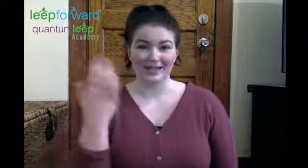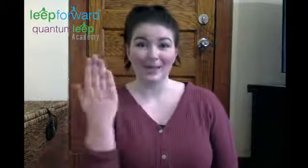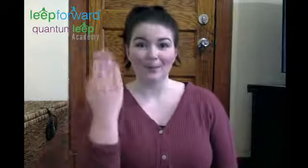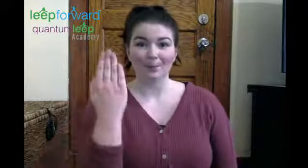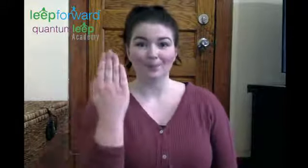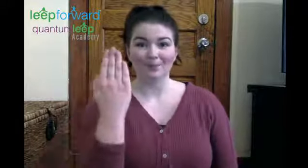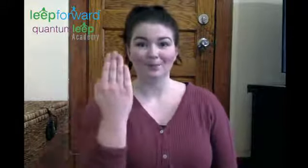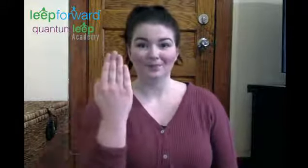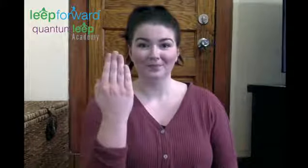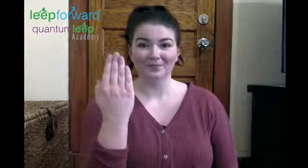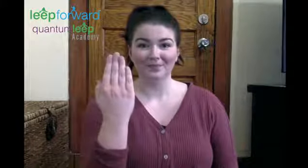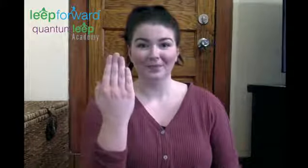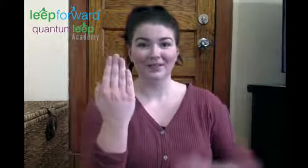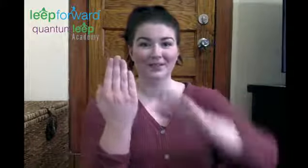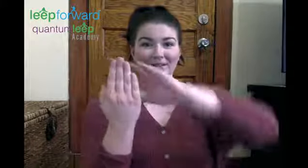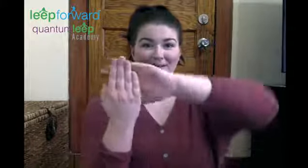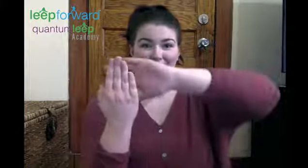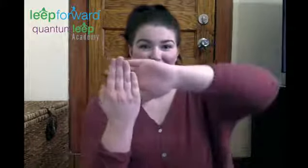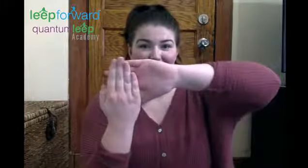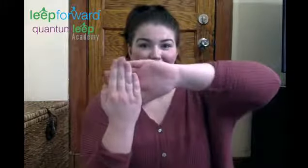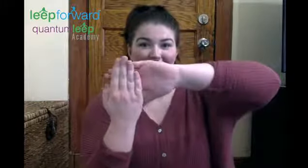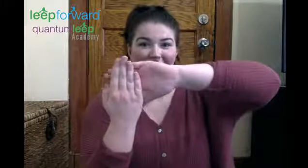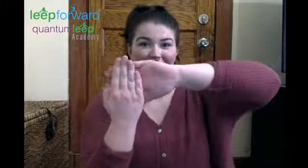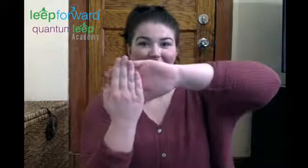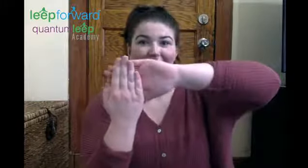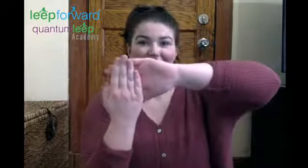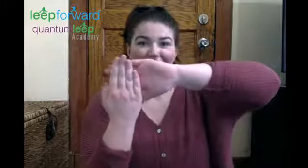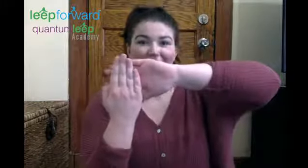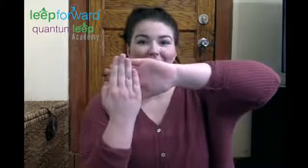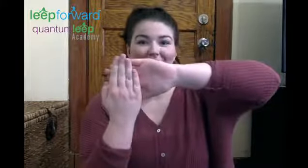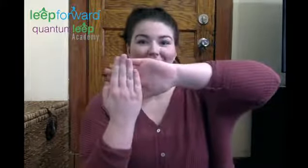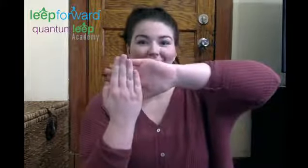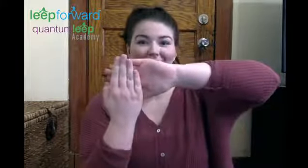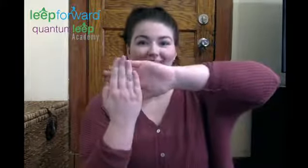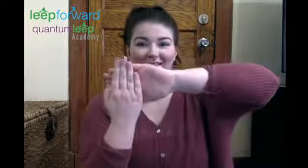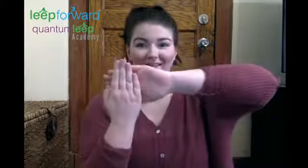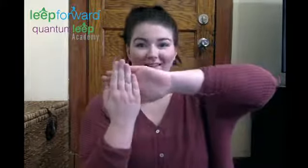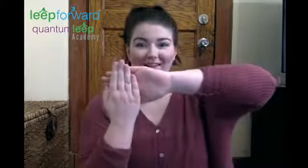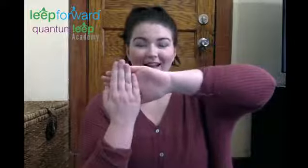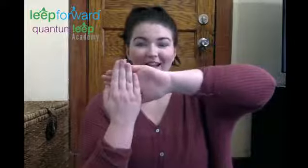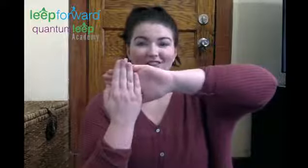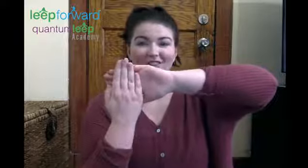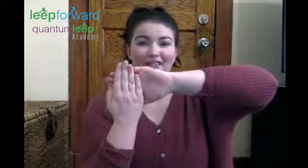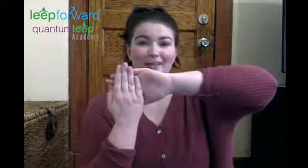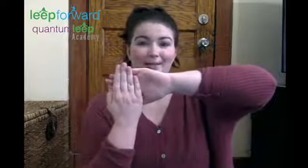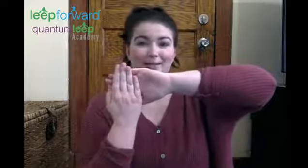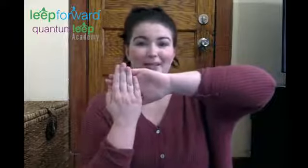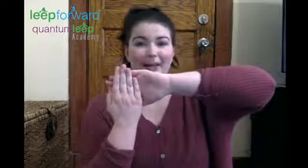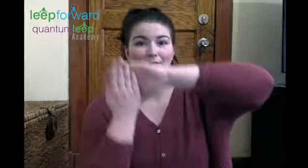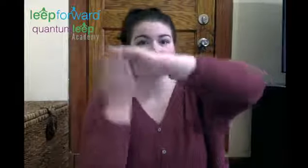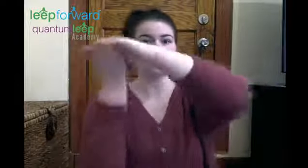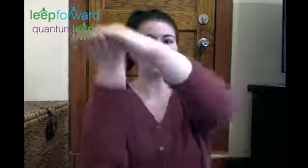up. Put your other hand on your fingers, and you're going to dip them down. Woo.